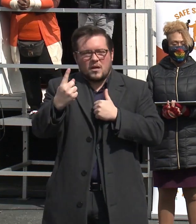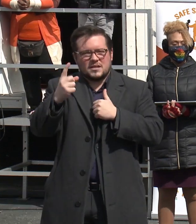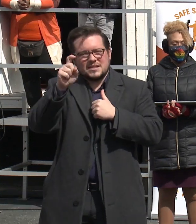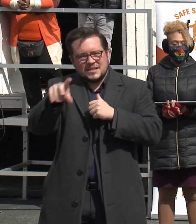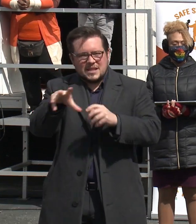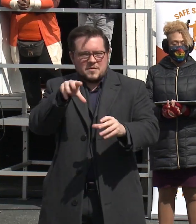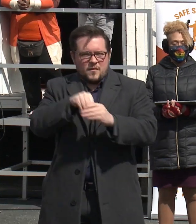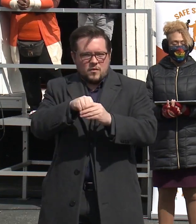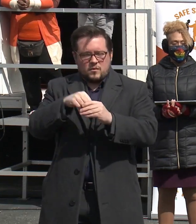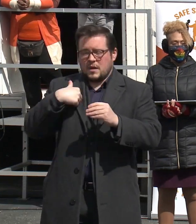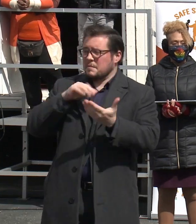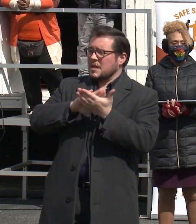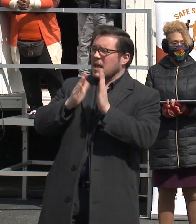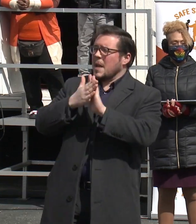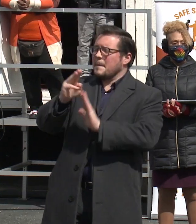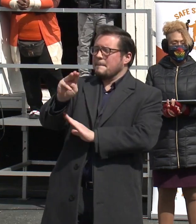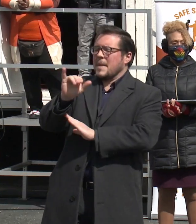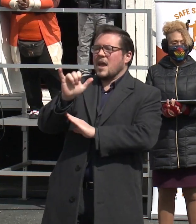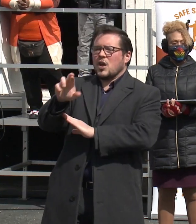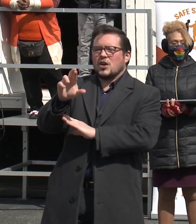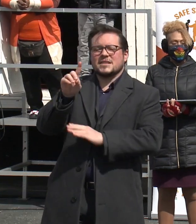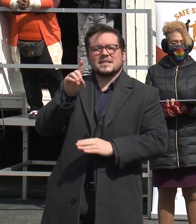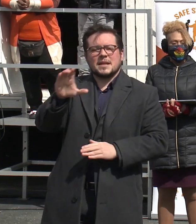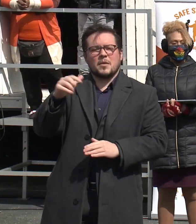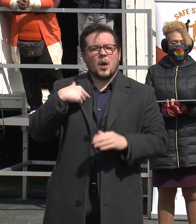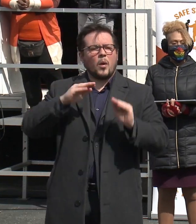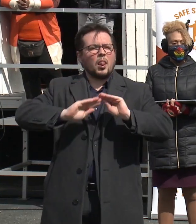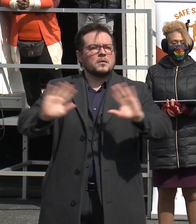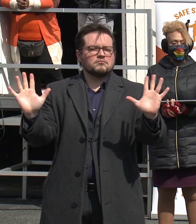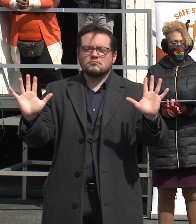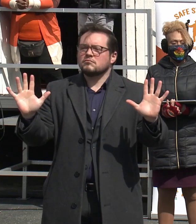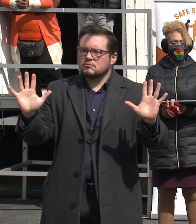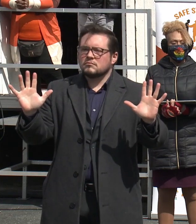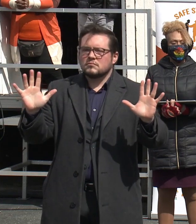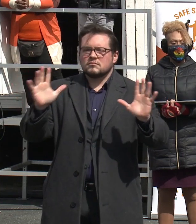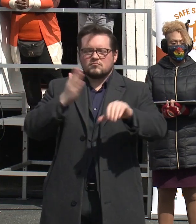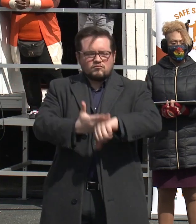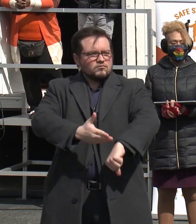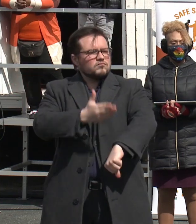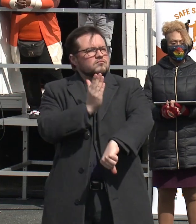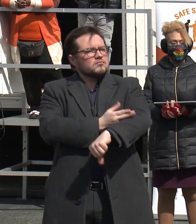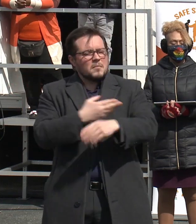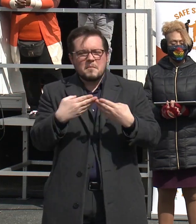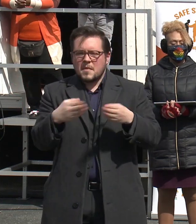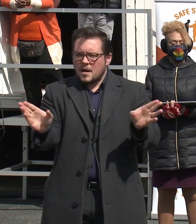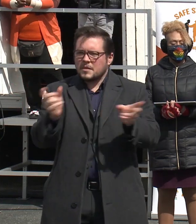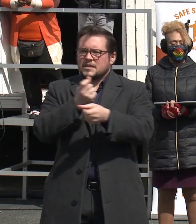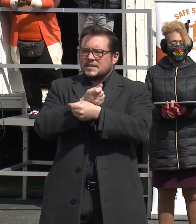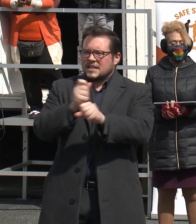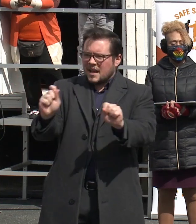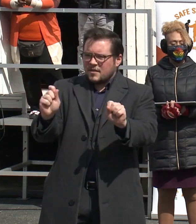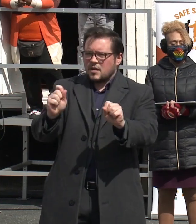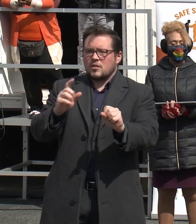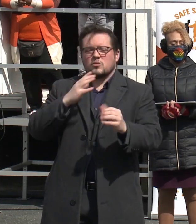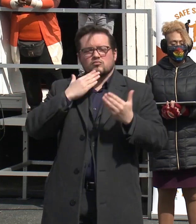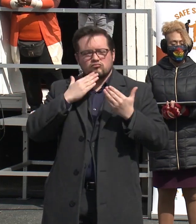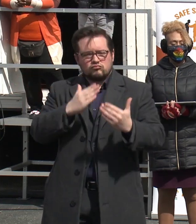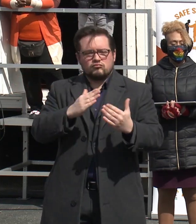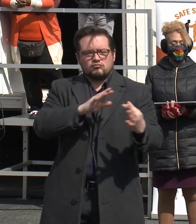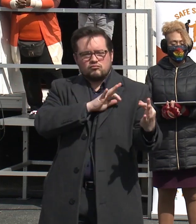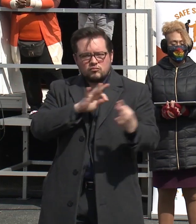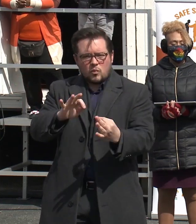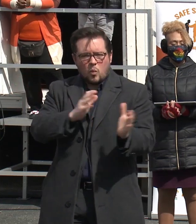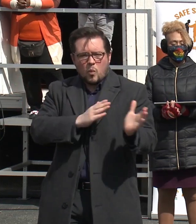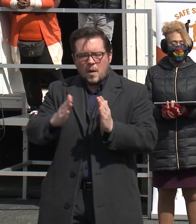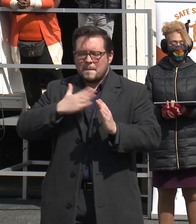I became mayor in December, I was clear that building public safety in a comprehensive and coordinated way was my top